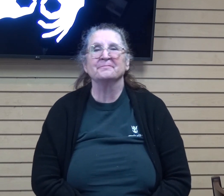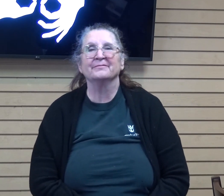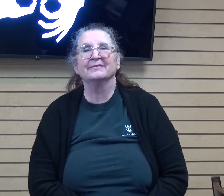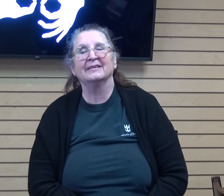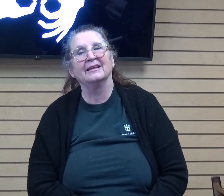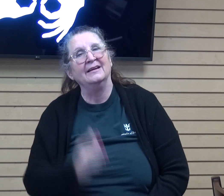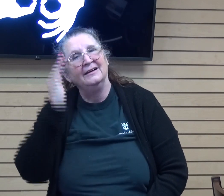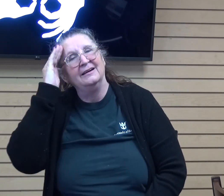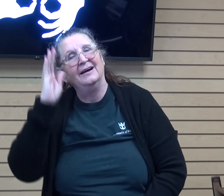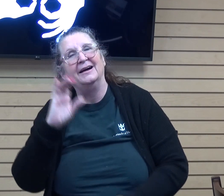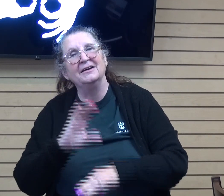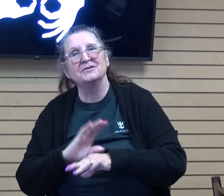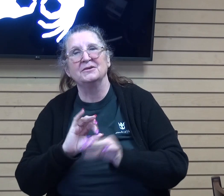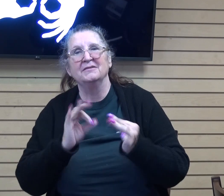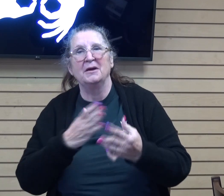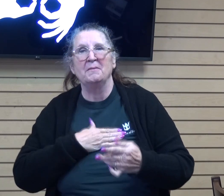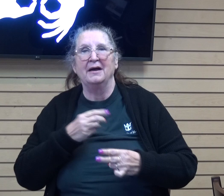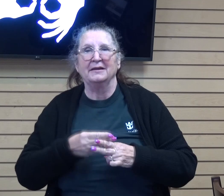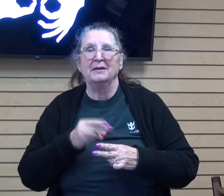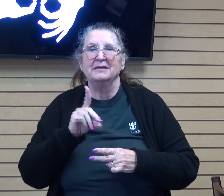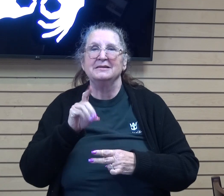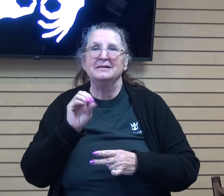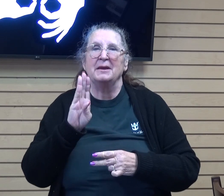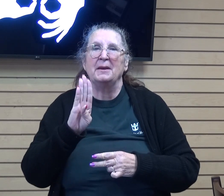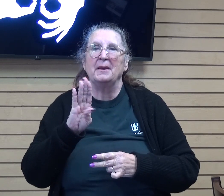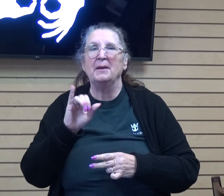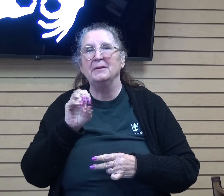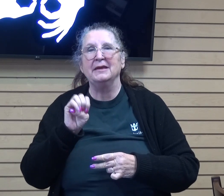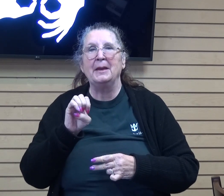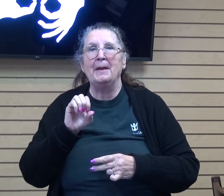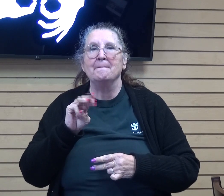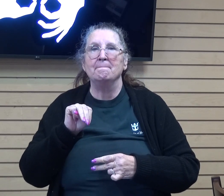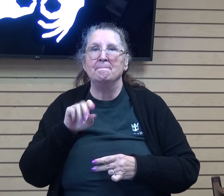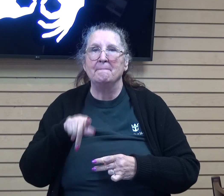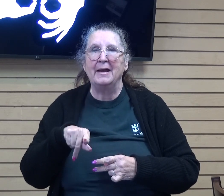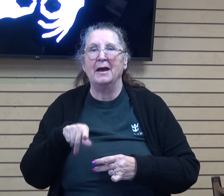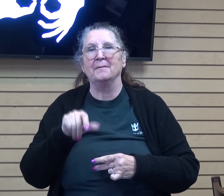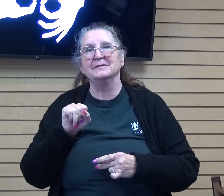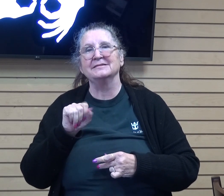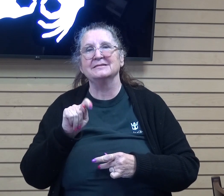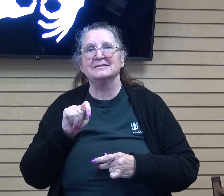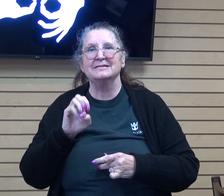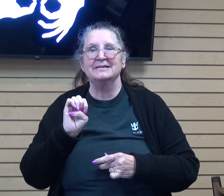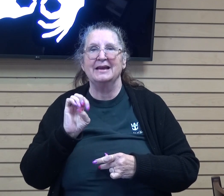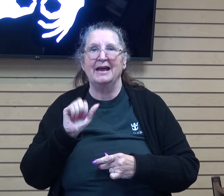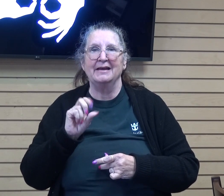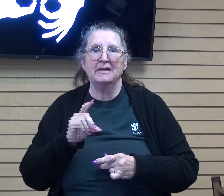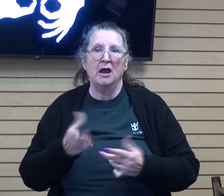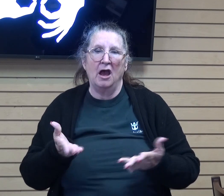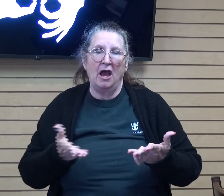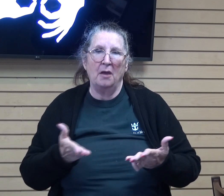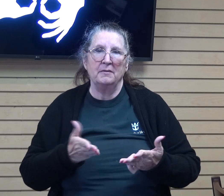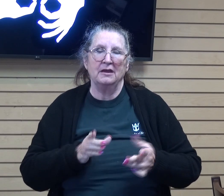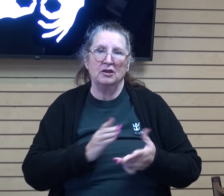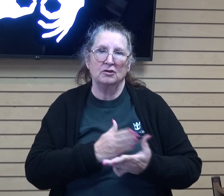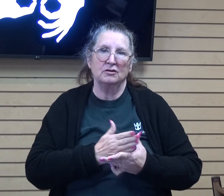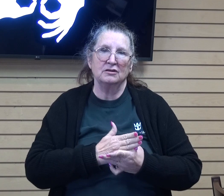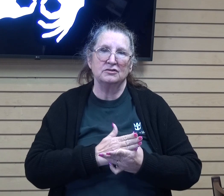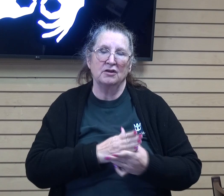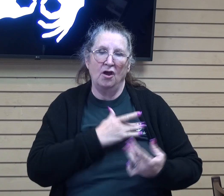hi church family my name is debbie mapstead and i'm here to share with you today's heart to home devotion so i know that all of us at some point in time